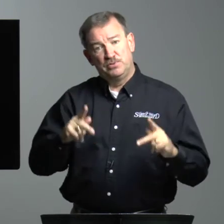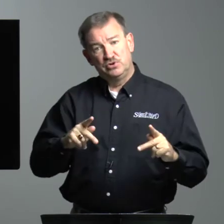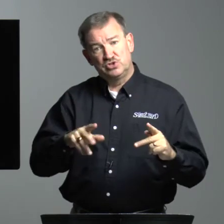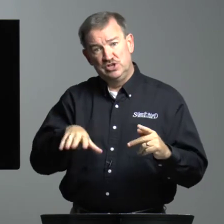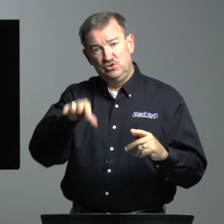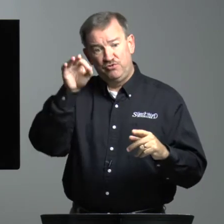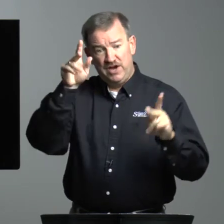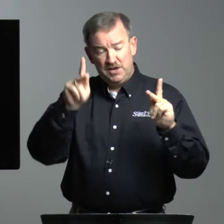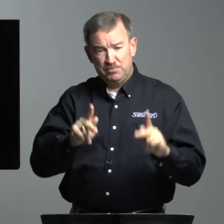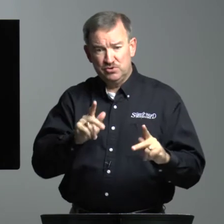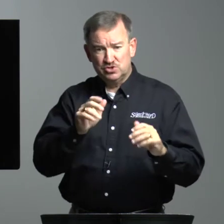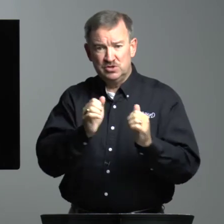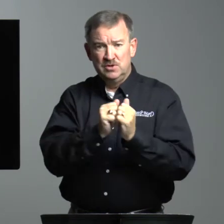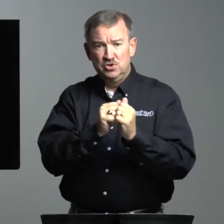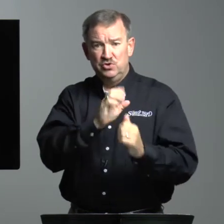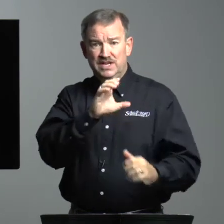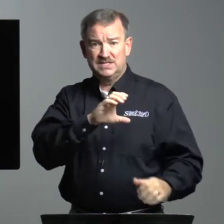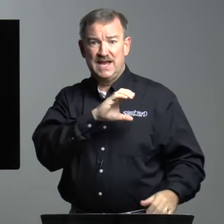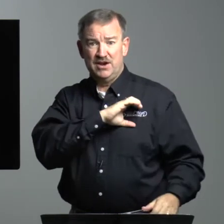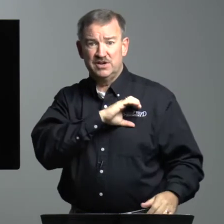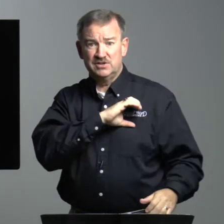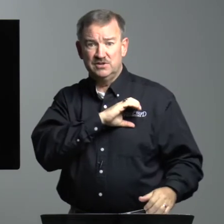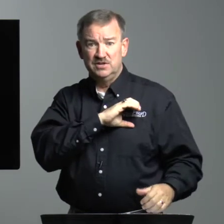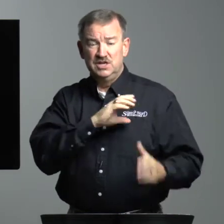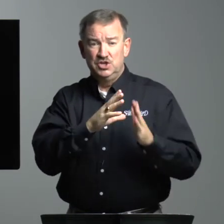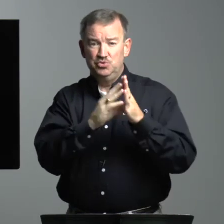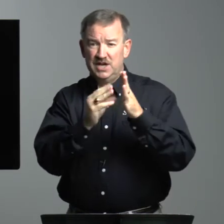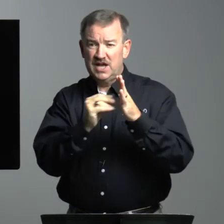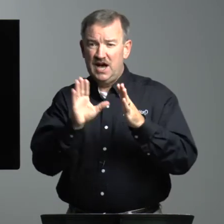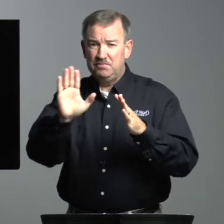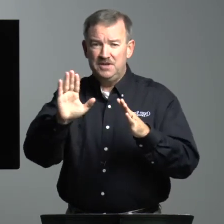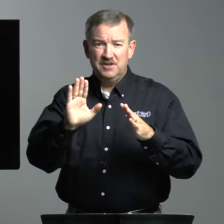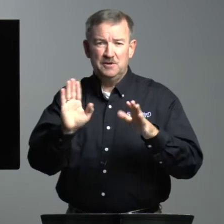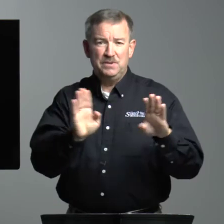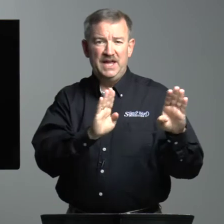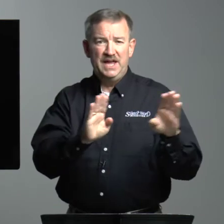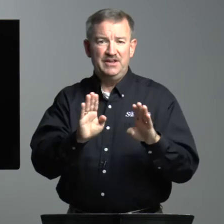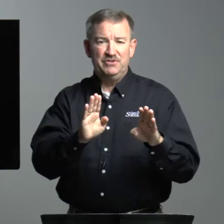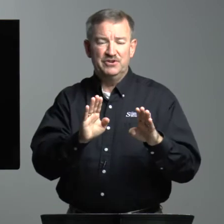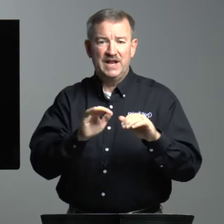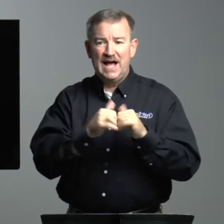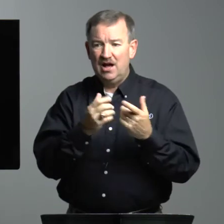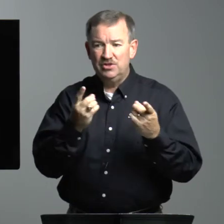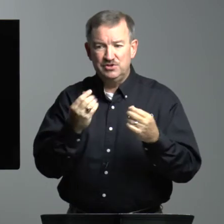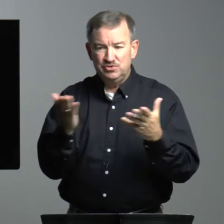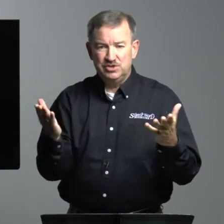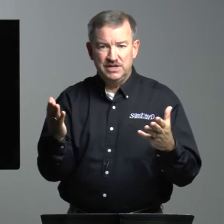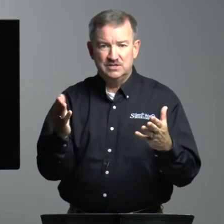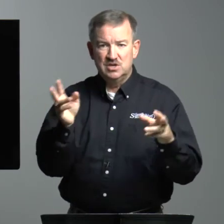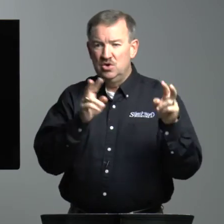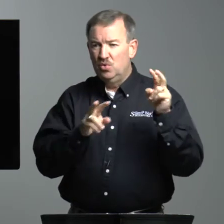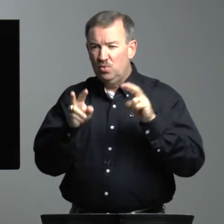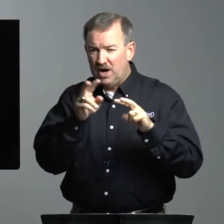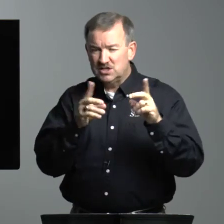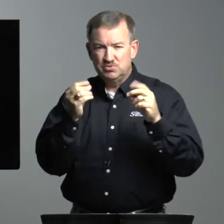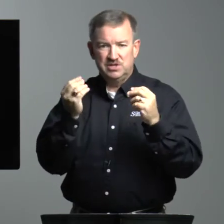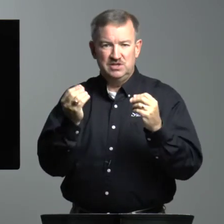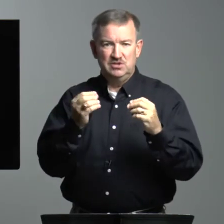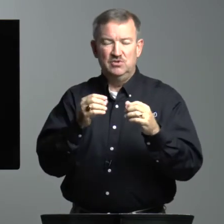person, you find a person who has character. You want to copy their behavior and how they do things. Watch what they do.